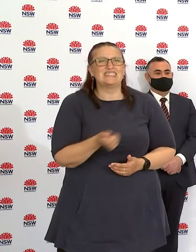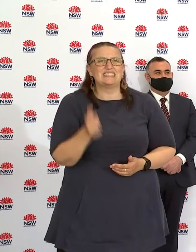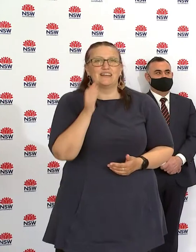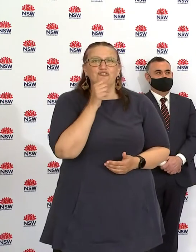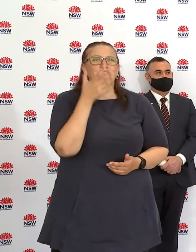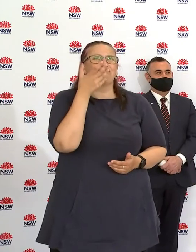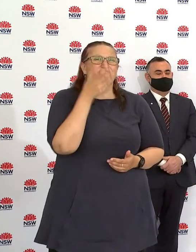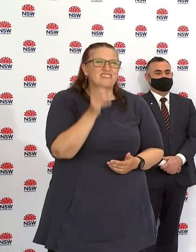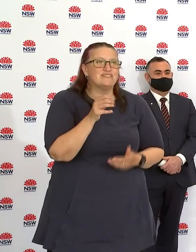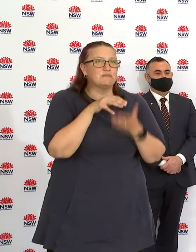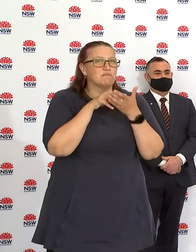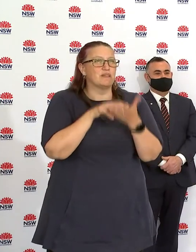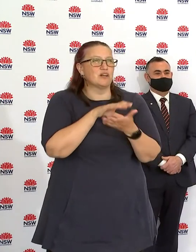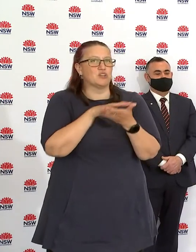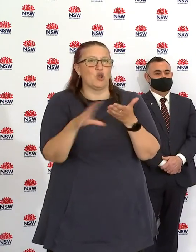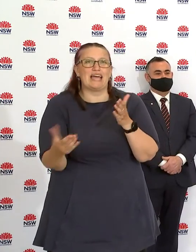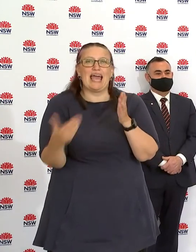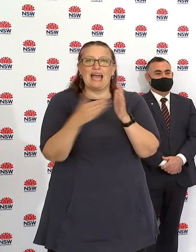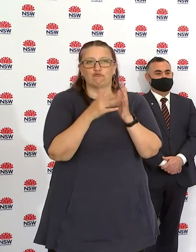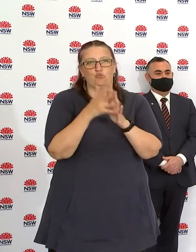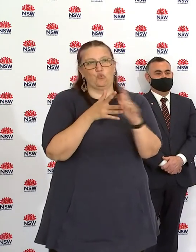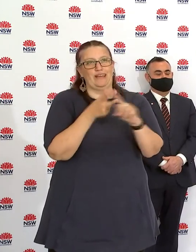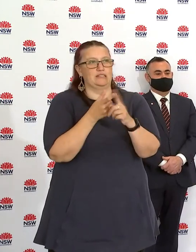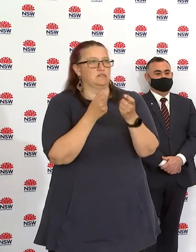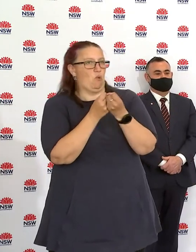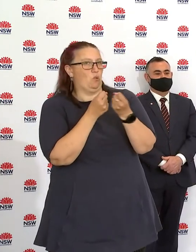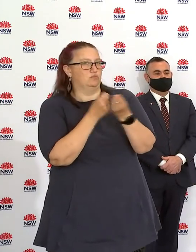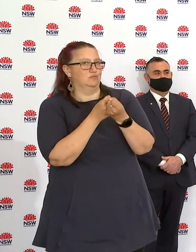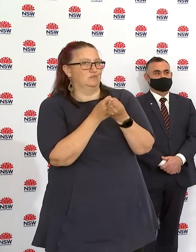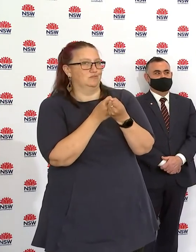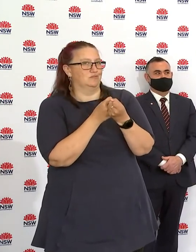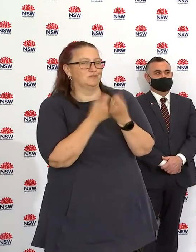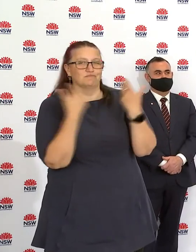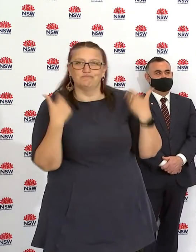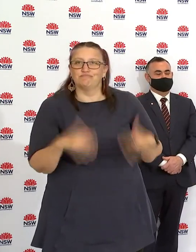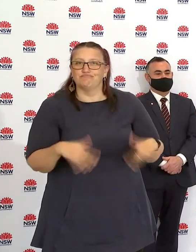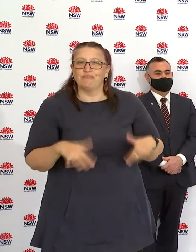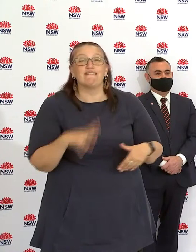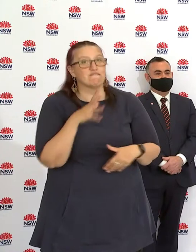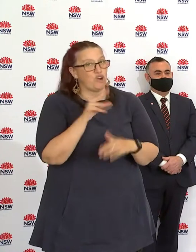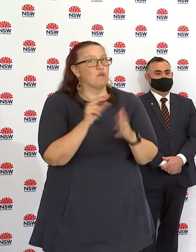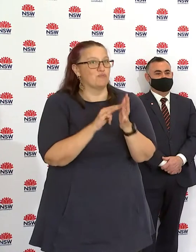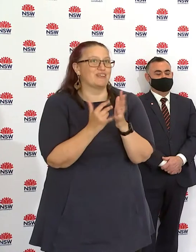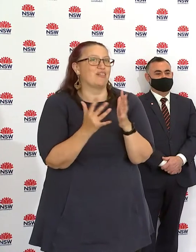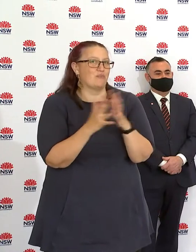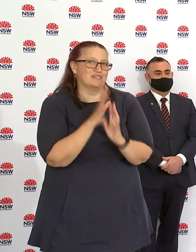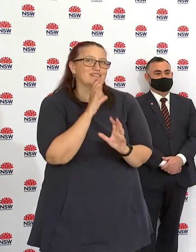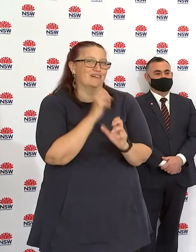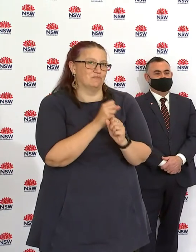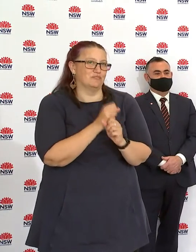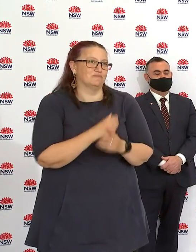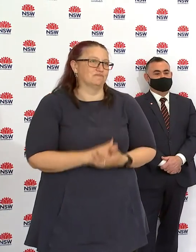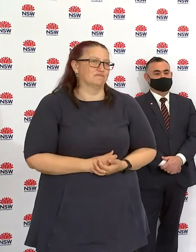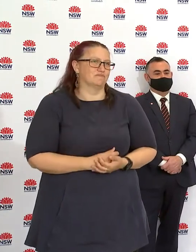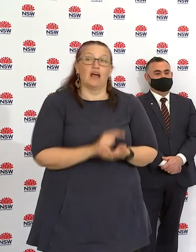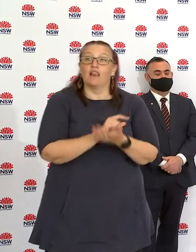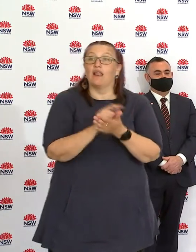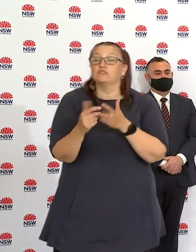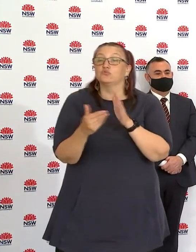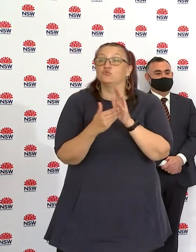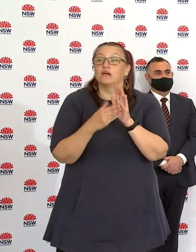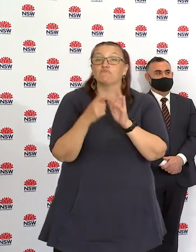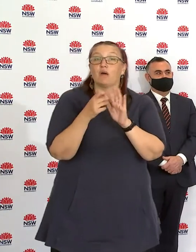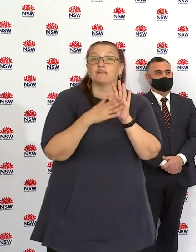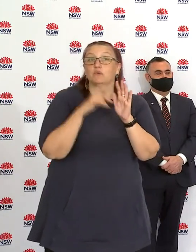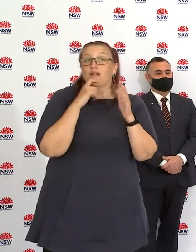per week for that program. In addition to that, the Prime Minister later today will be making an announcement